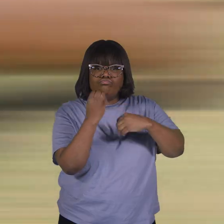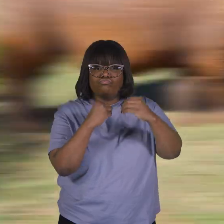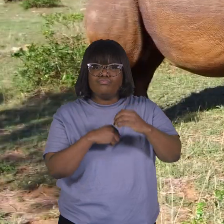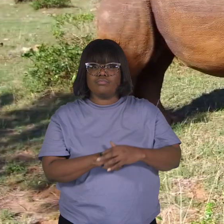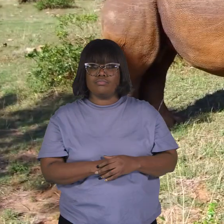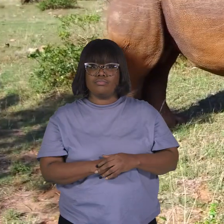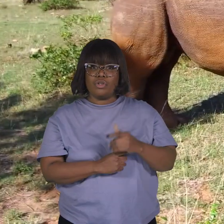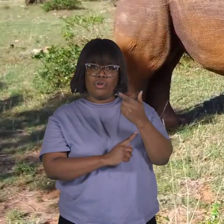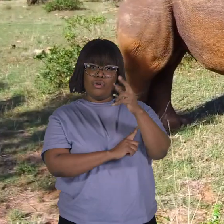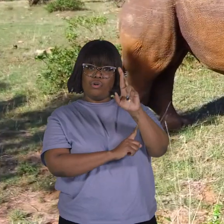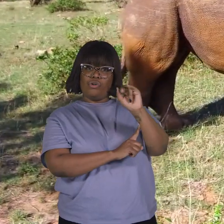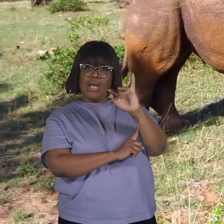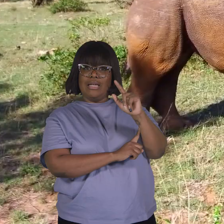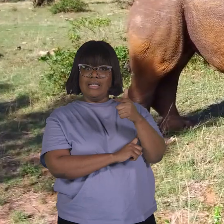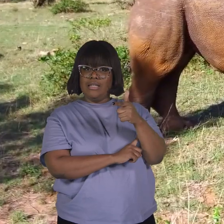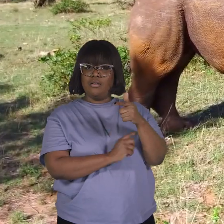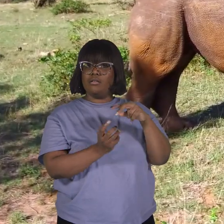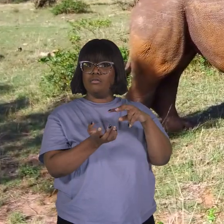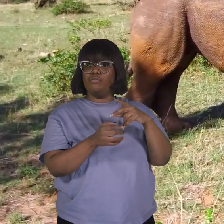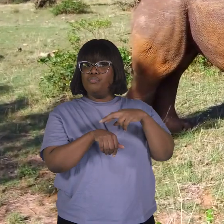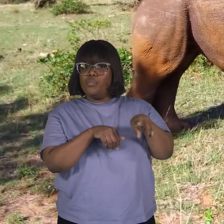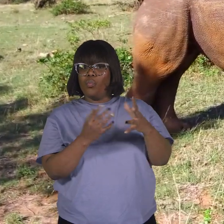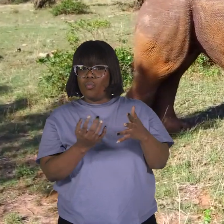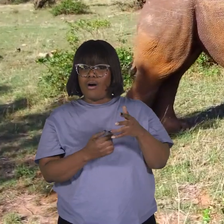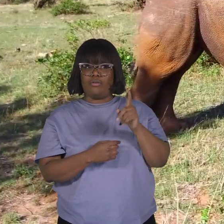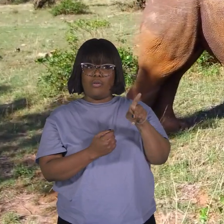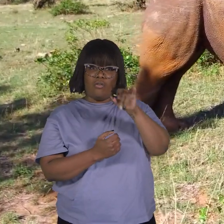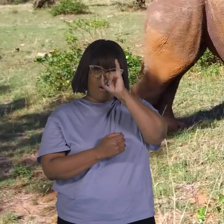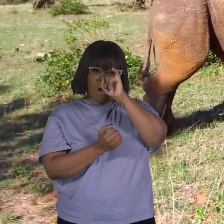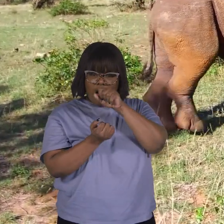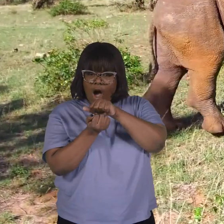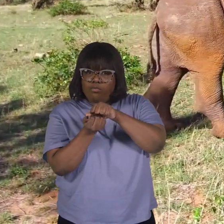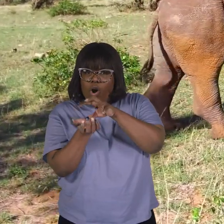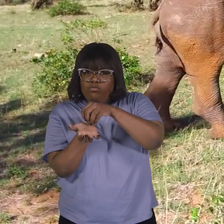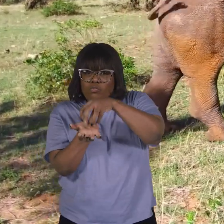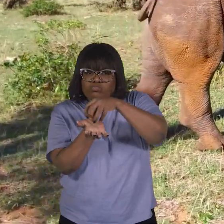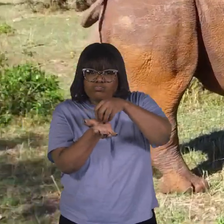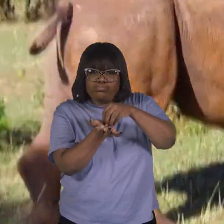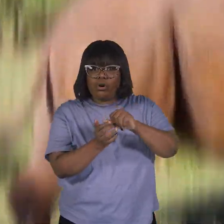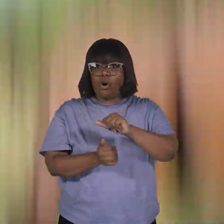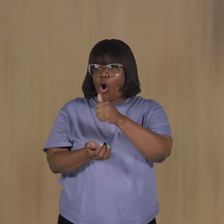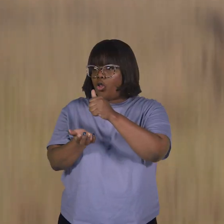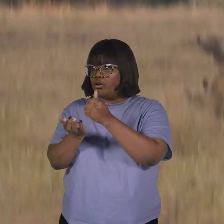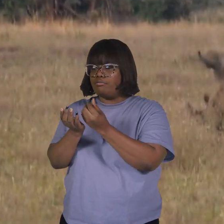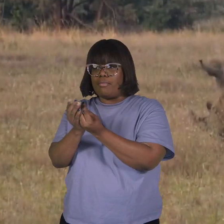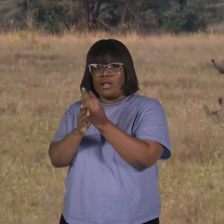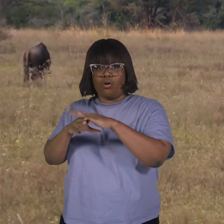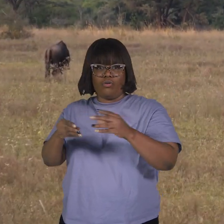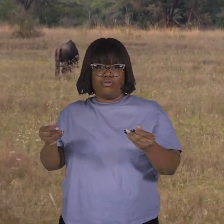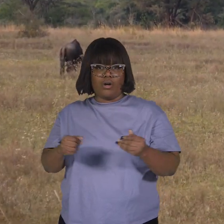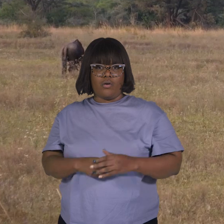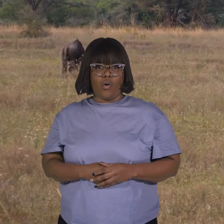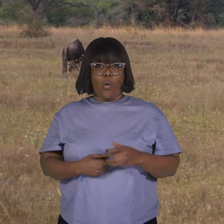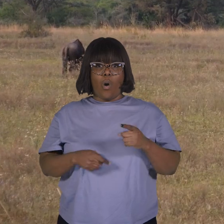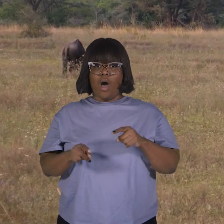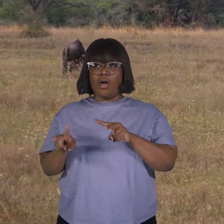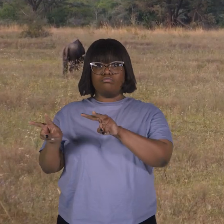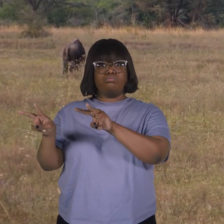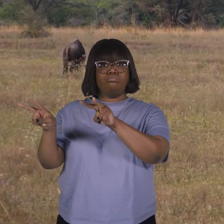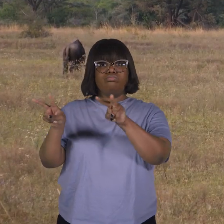Grazing refers to when rhinos nibble on grass and other plants on the ground. But they also browse, which